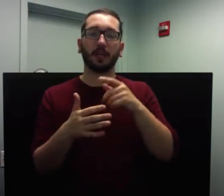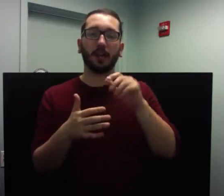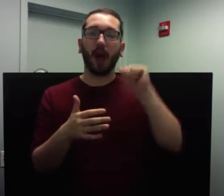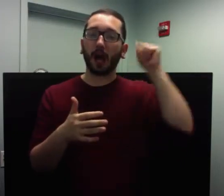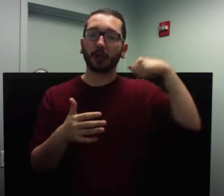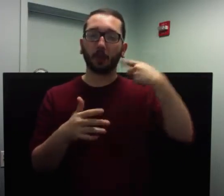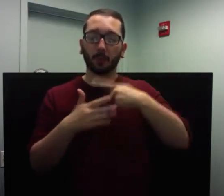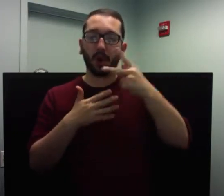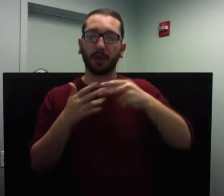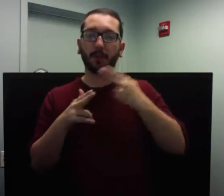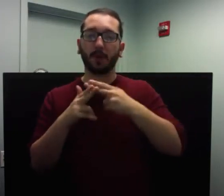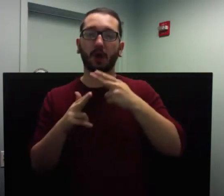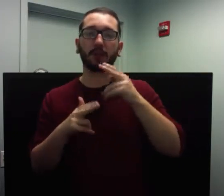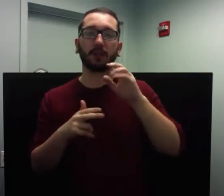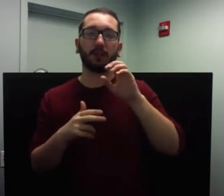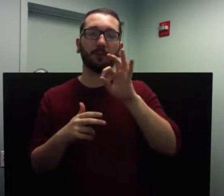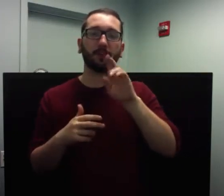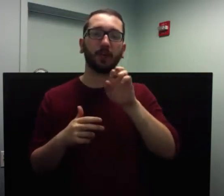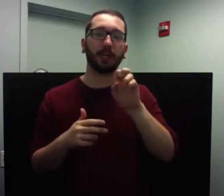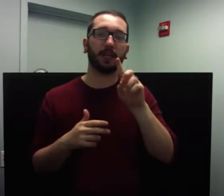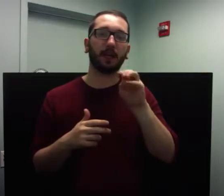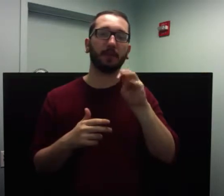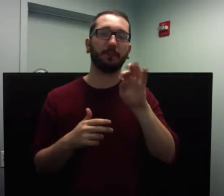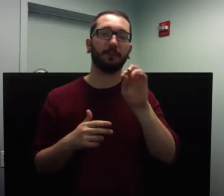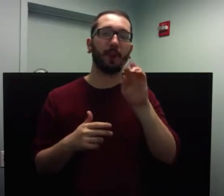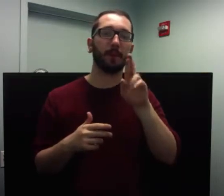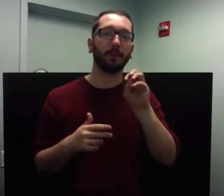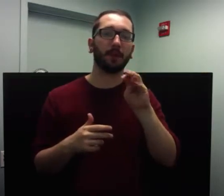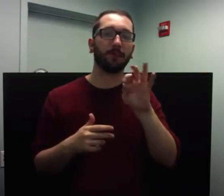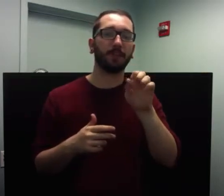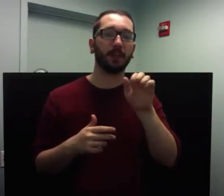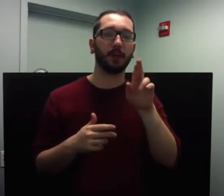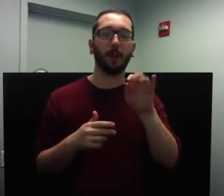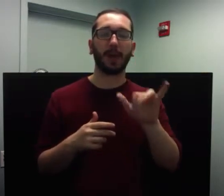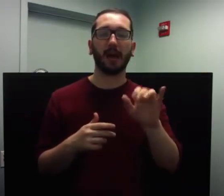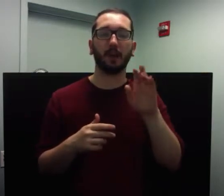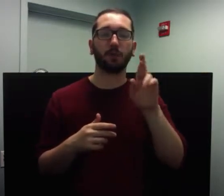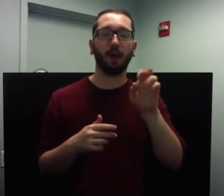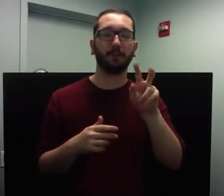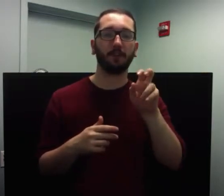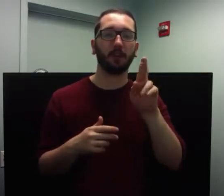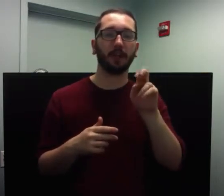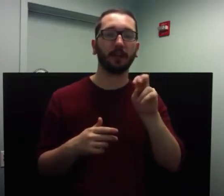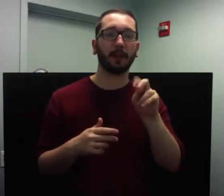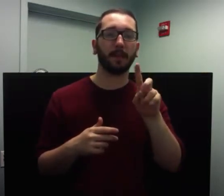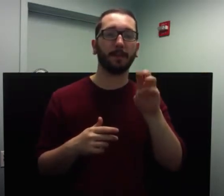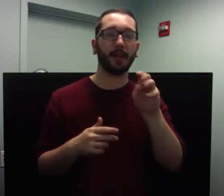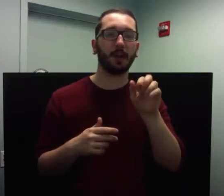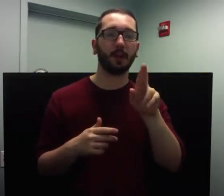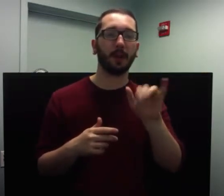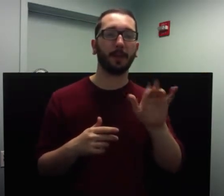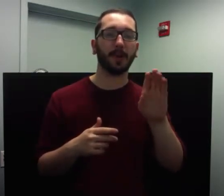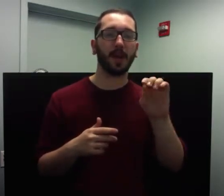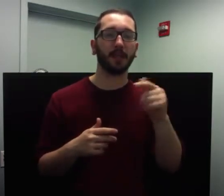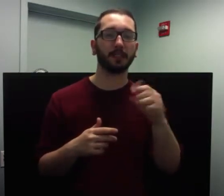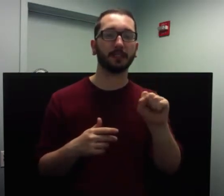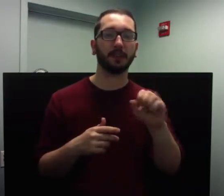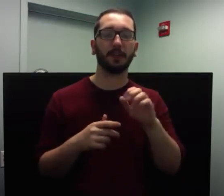entitled Freedom from Fear by Reverend Mary Boggs of the Living Enrichment Institute, a book